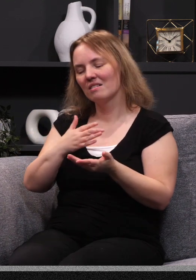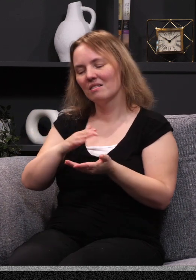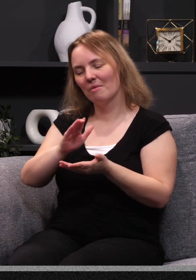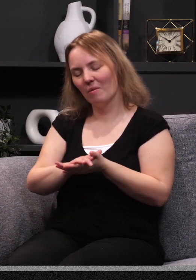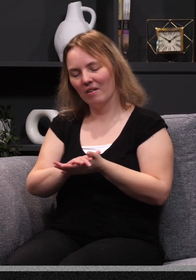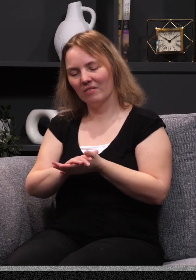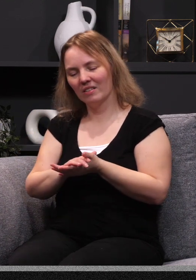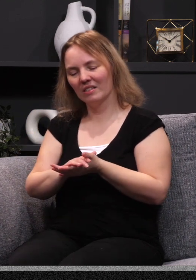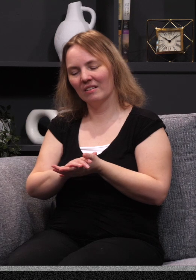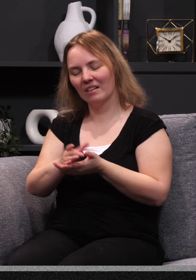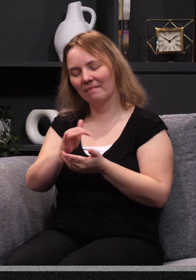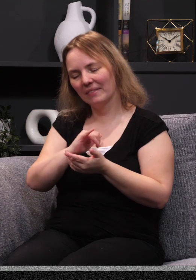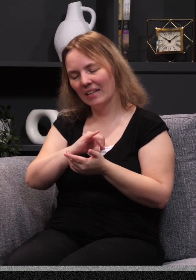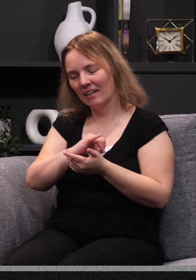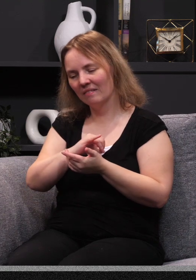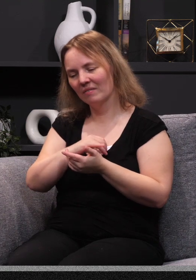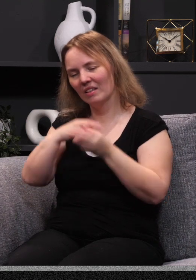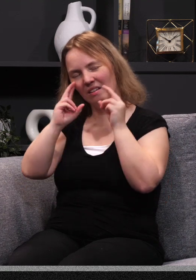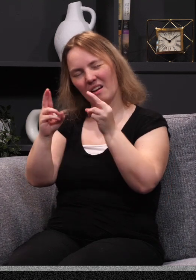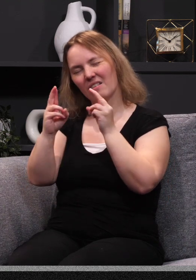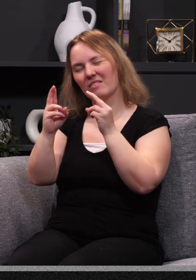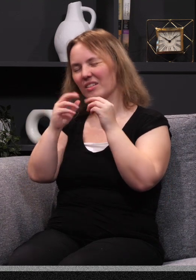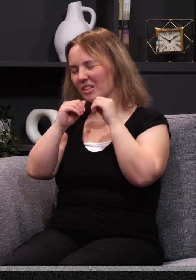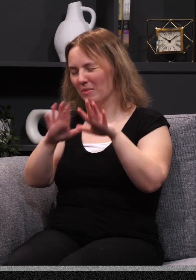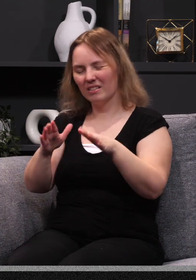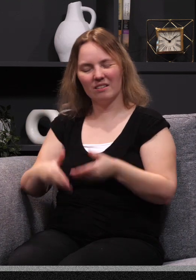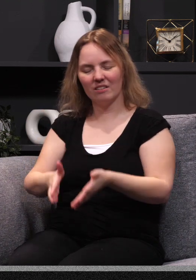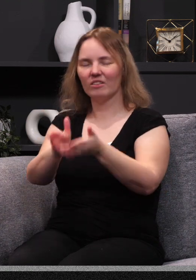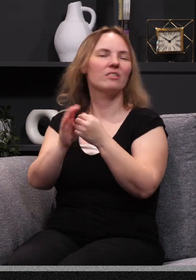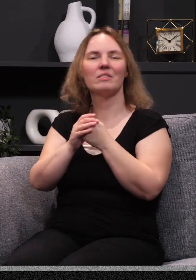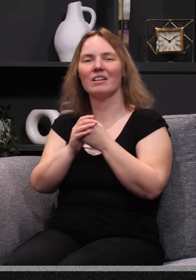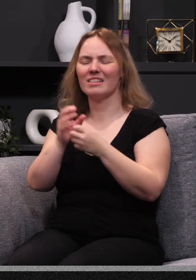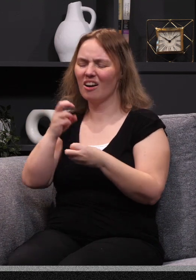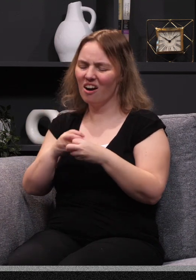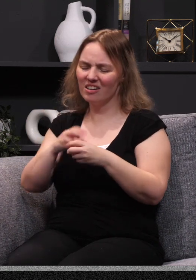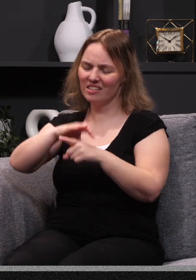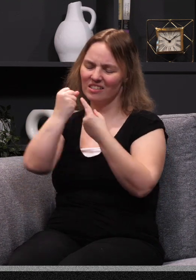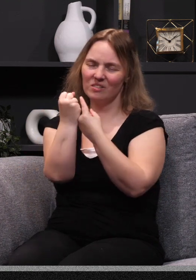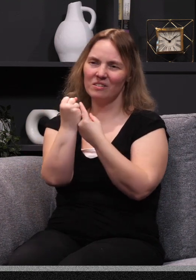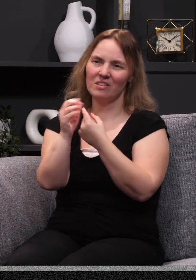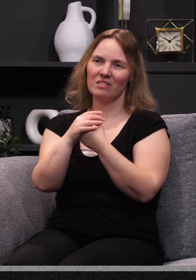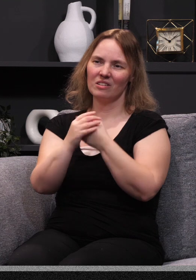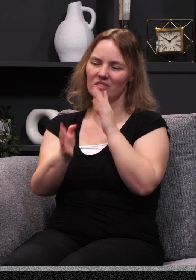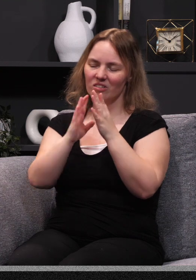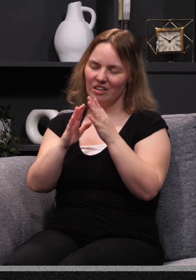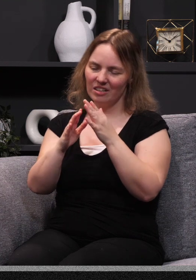You know, Vanessa and had the privilege this past week. It was such a blessing to hear, such an encouragement, as difficult as the situation was. But we were